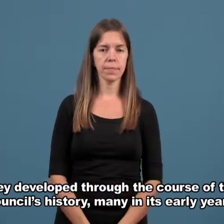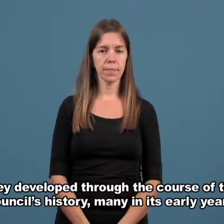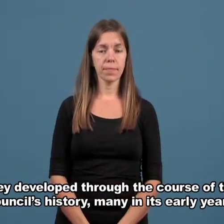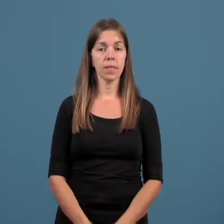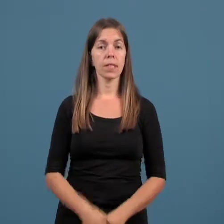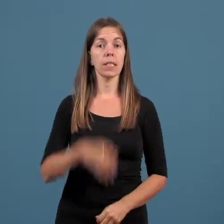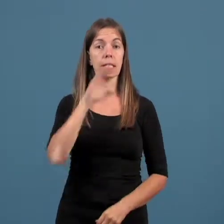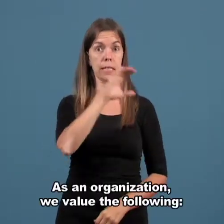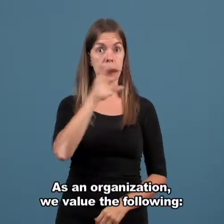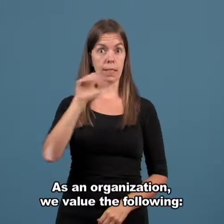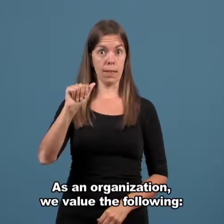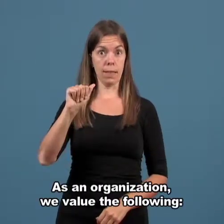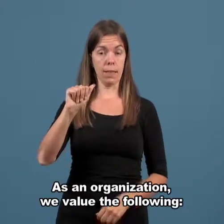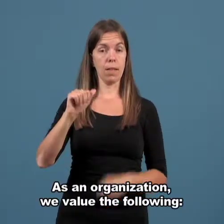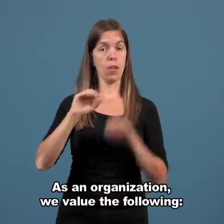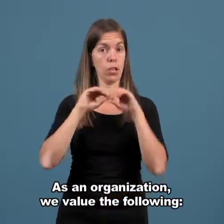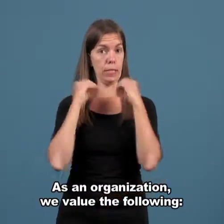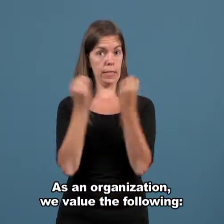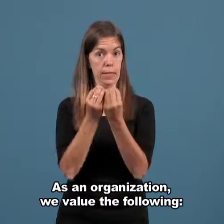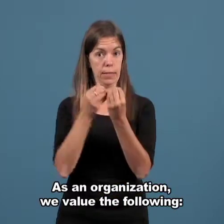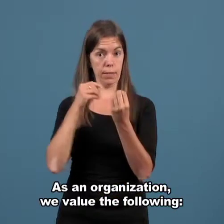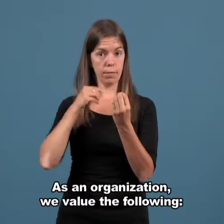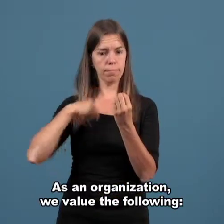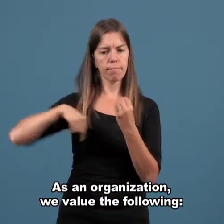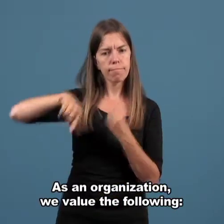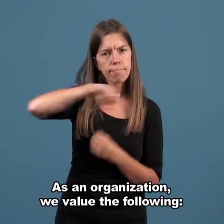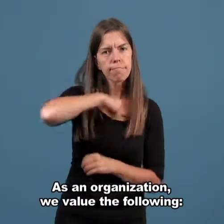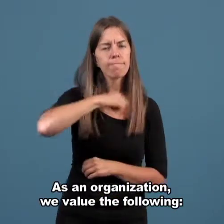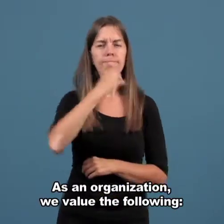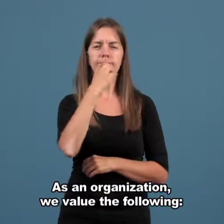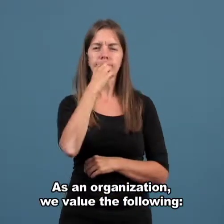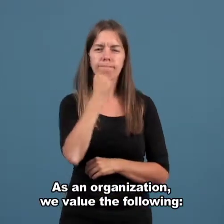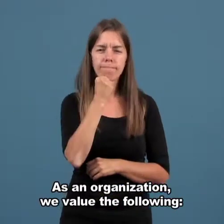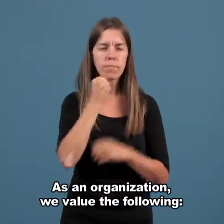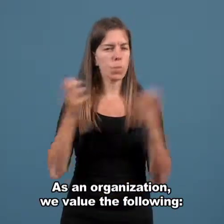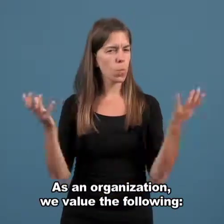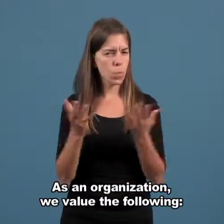many in its early years. As an organization, we value the following.